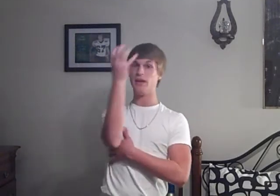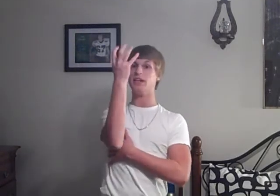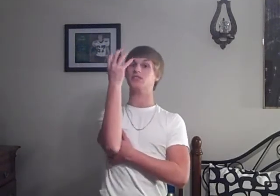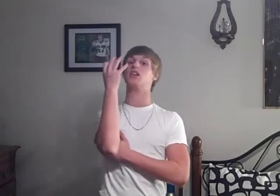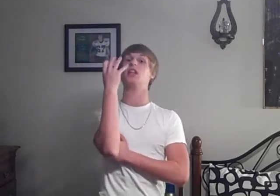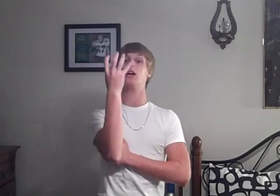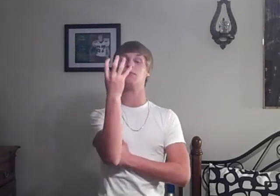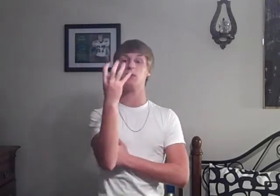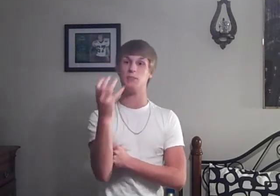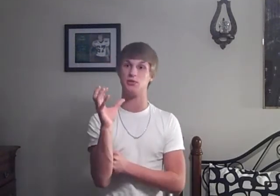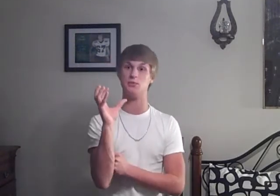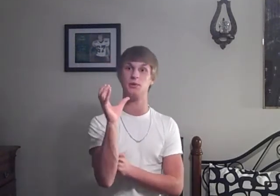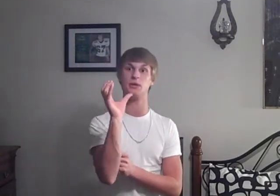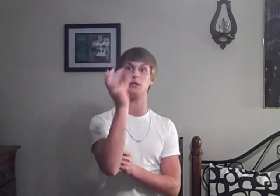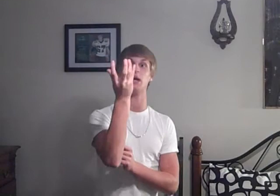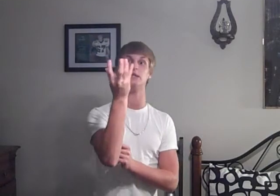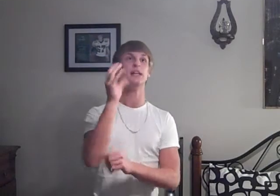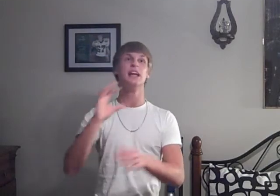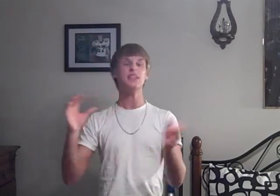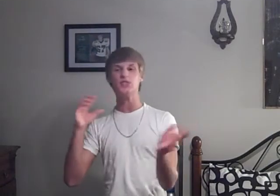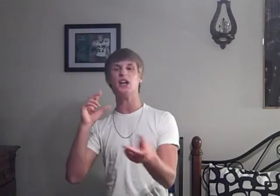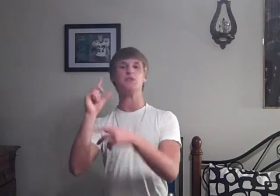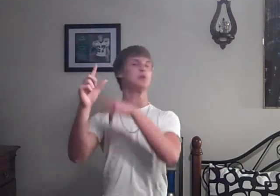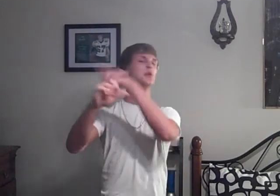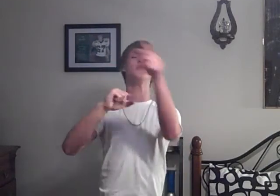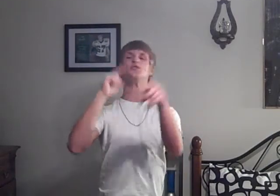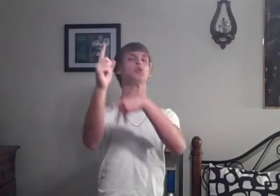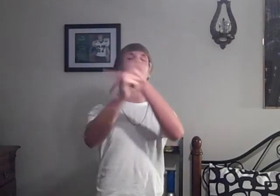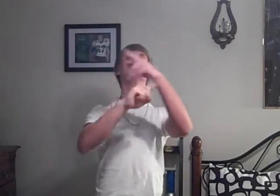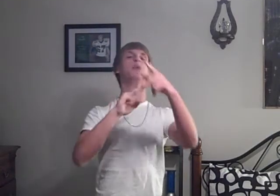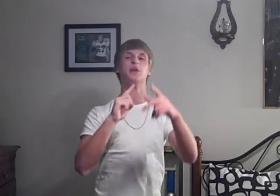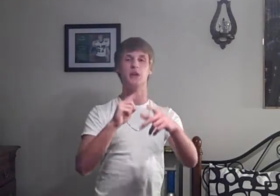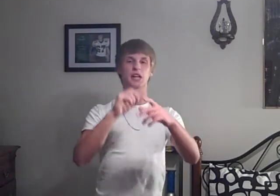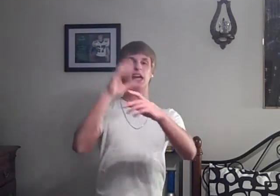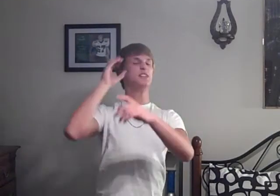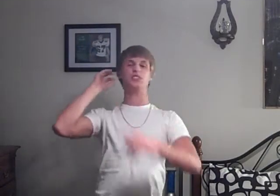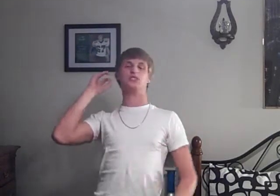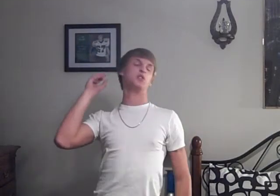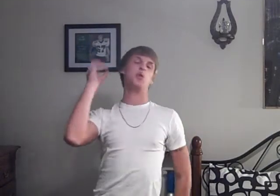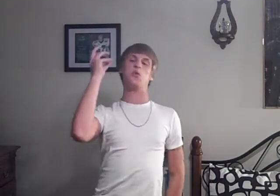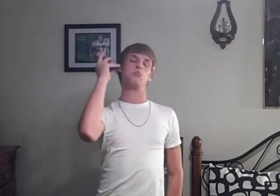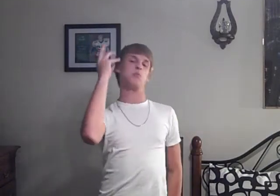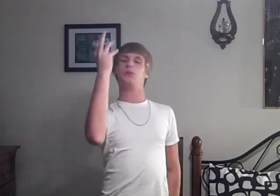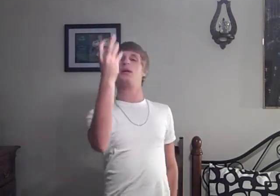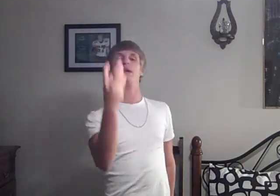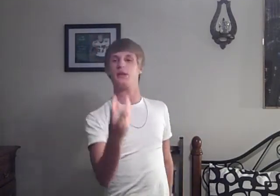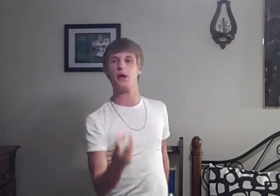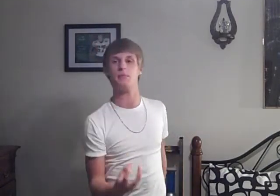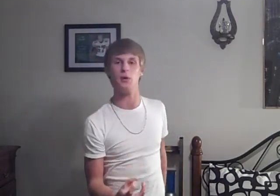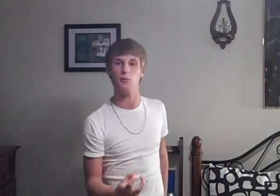It is a light bulb That you put in a light It's not even the cool swirly one It's just a normal Plain light bulb